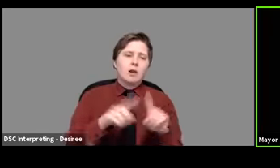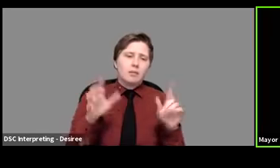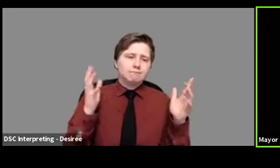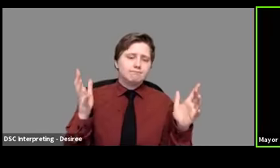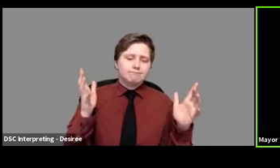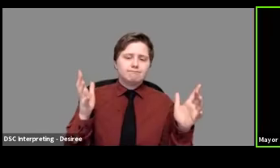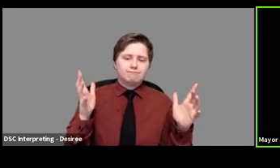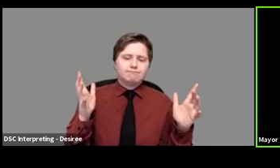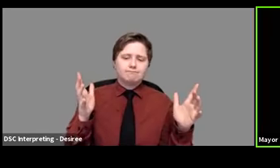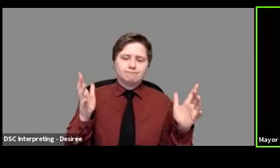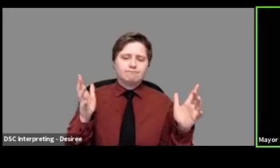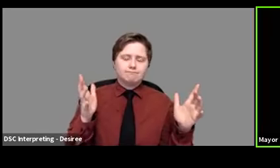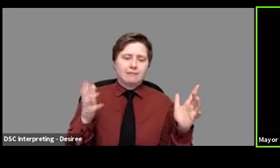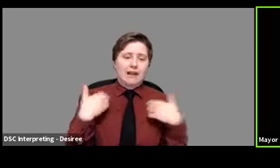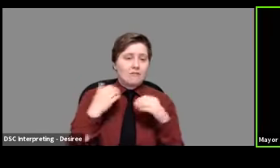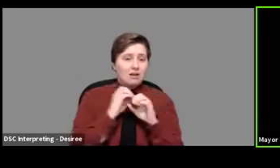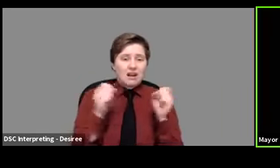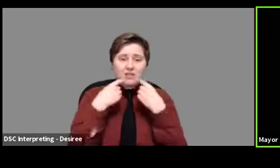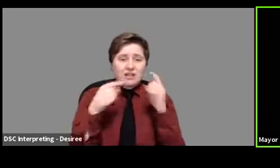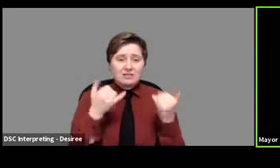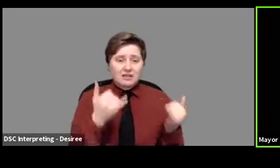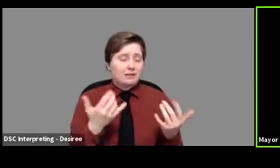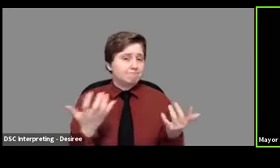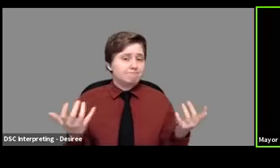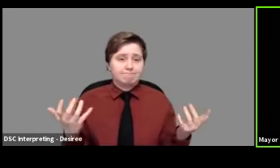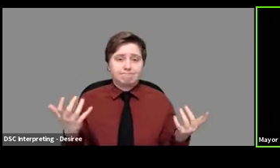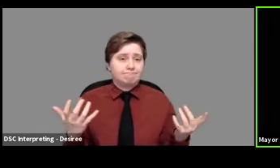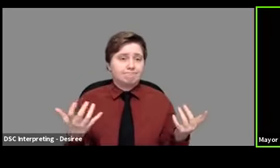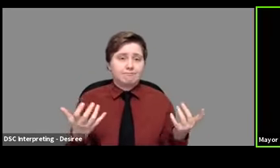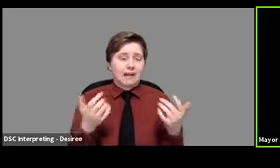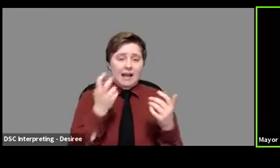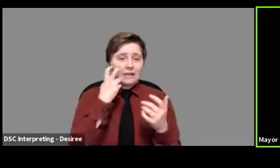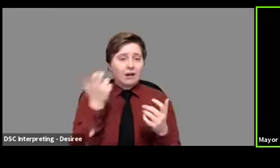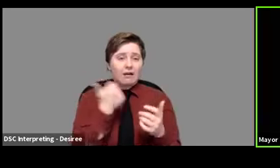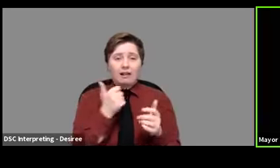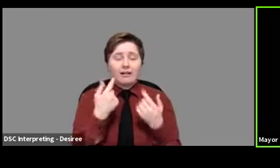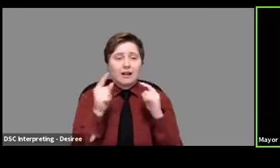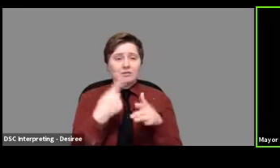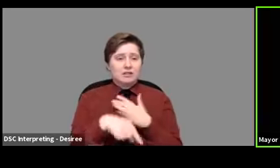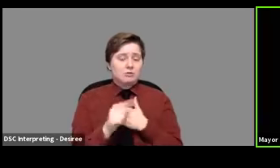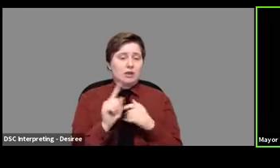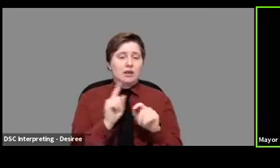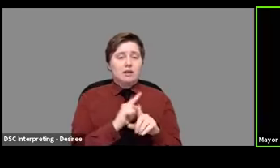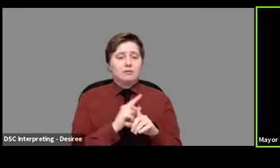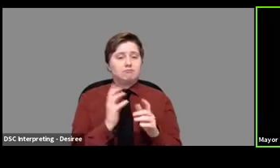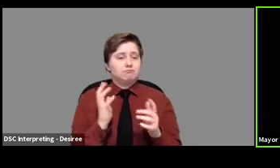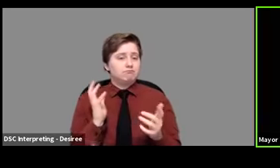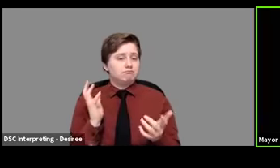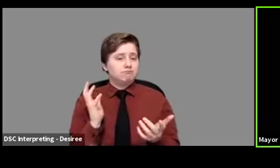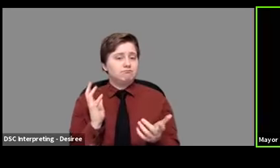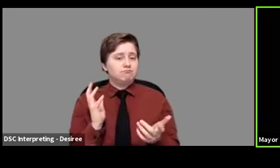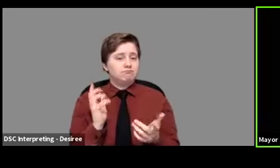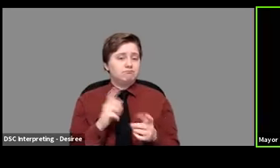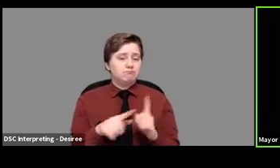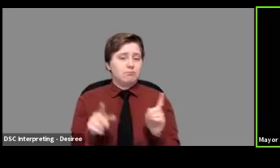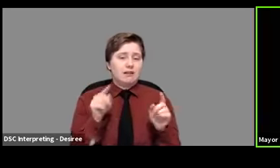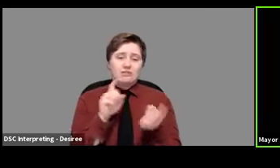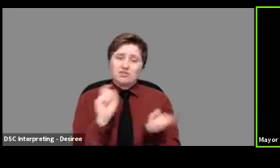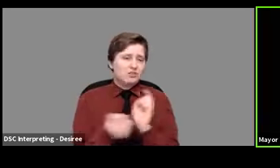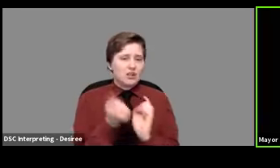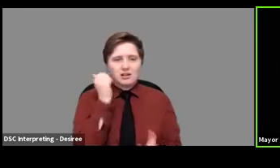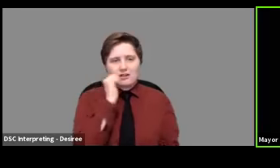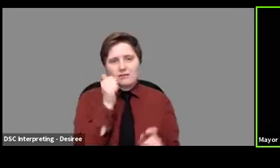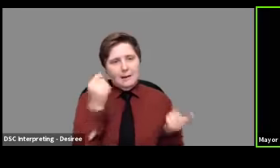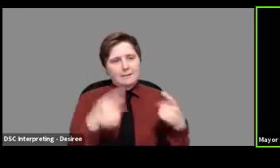um, we have nothing to announce today. And I don't doubt we'll have anything to announce next week. Um, but this changes every day.